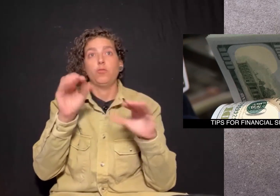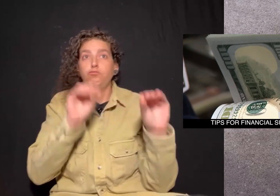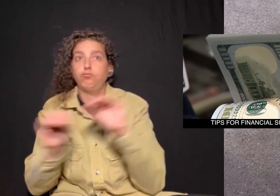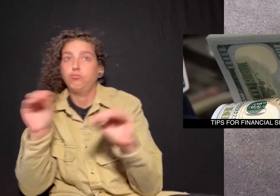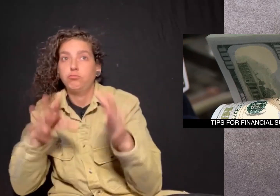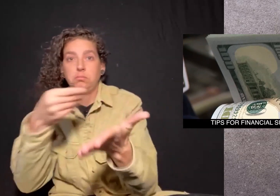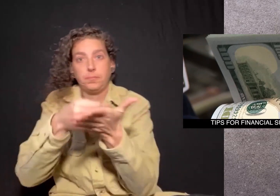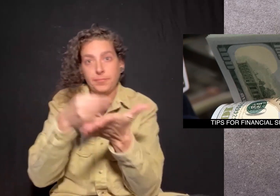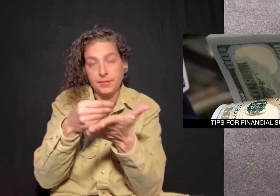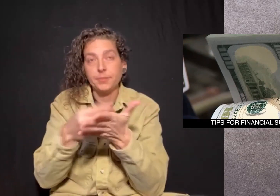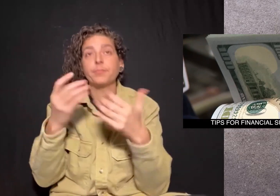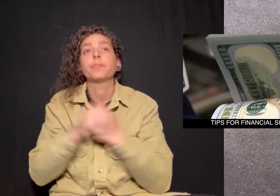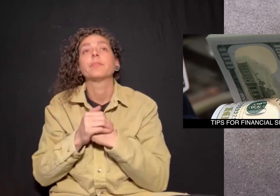these final days of the year.